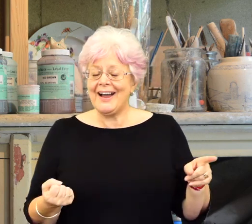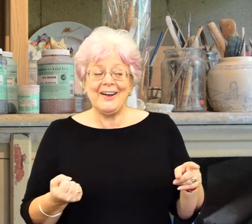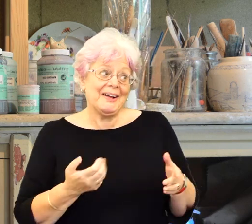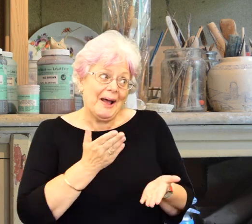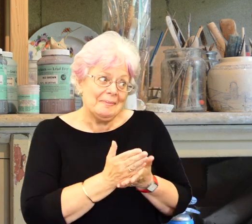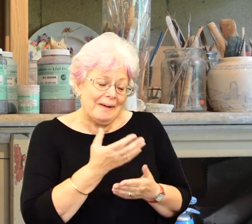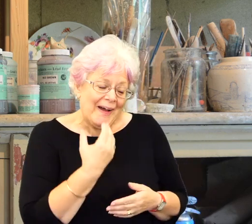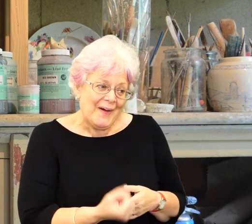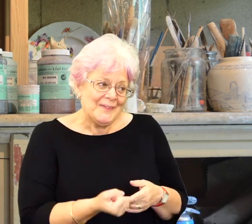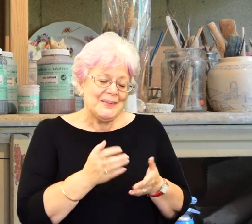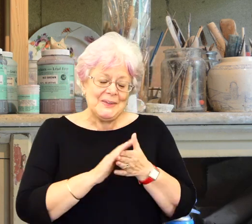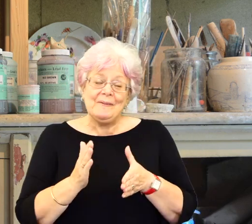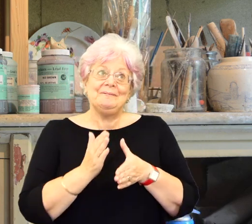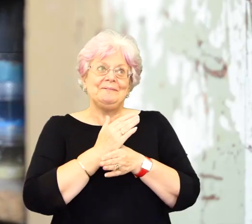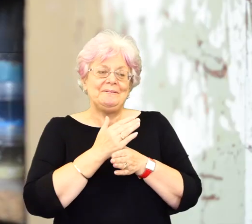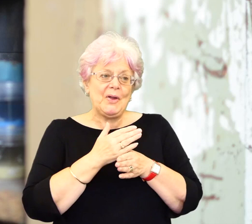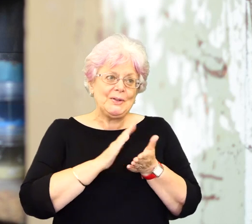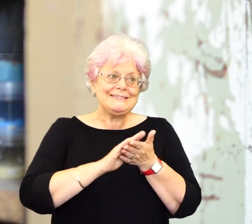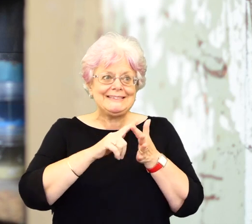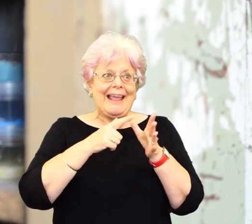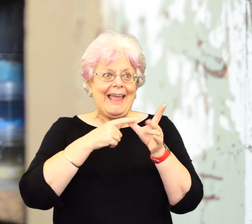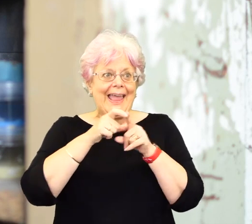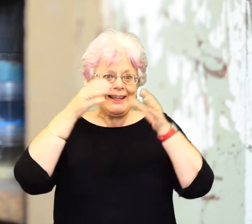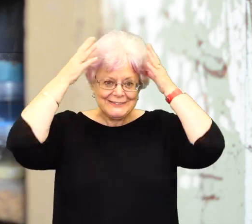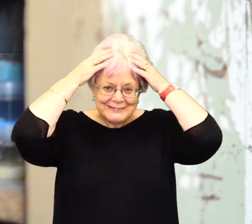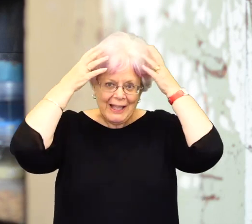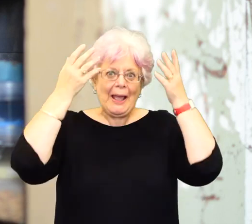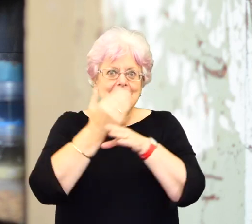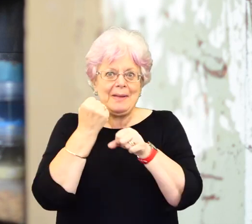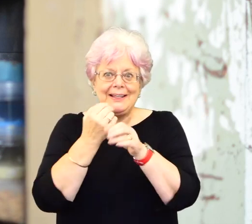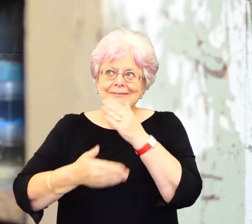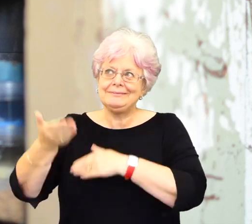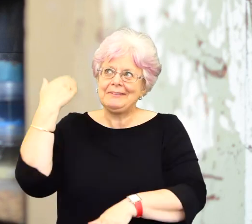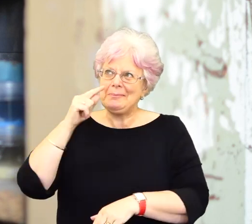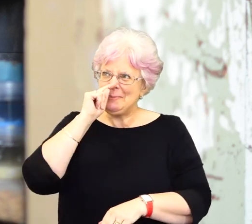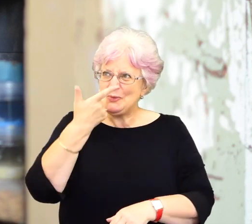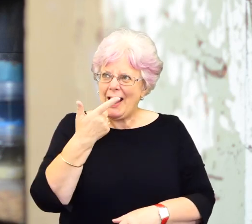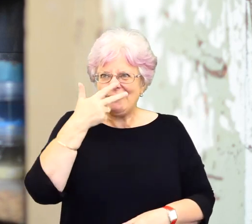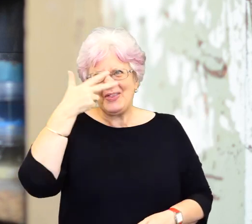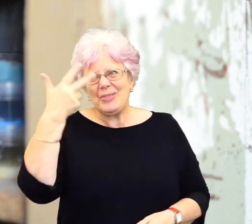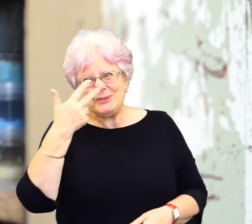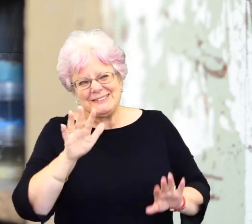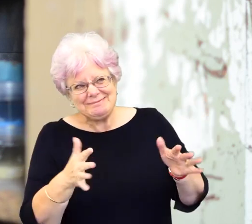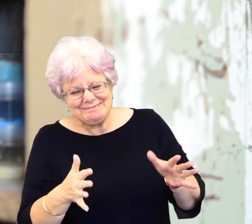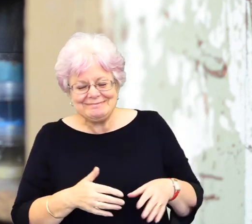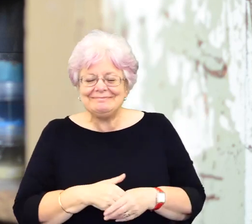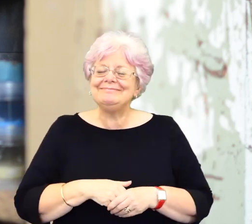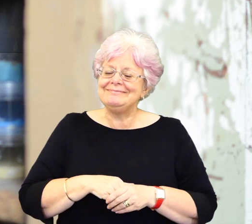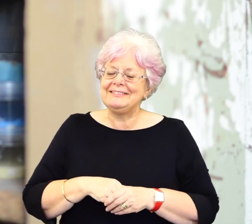Have you still got it? I have actually got it. It's still this, this first little head I made when I was, I think I was all 12 or 13. I think, But, um,